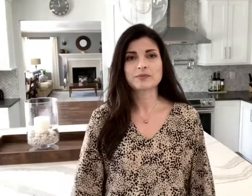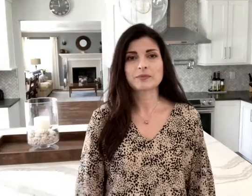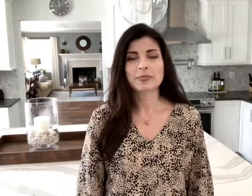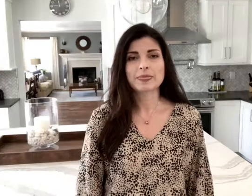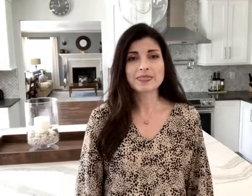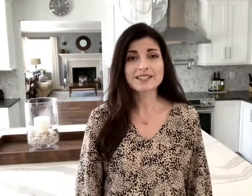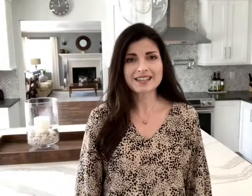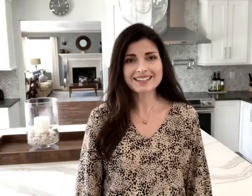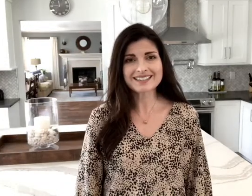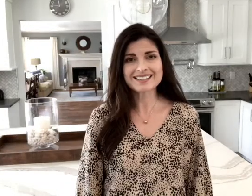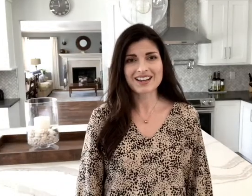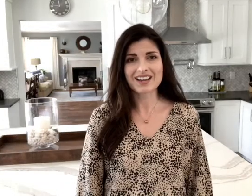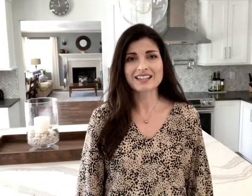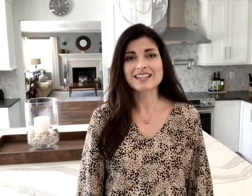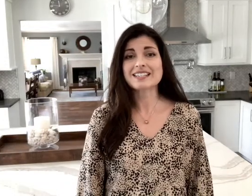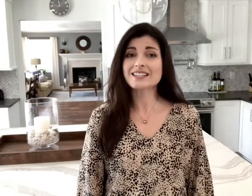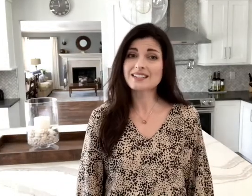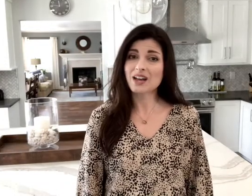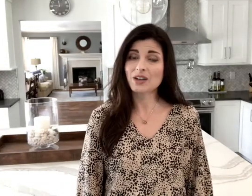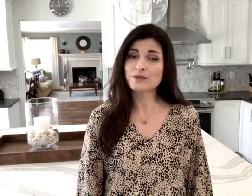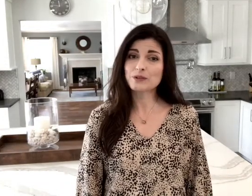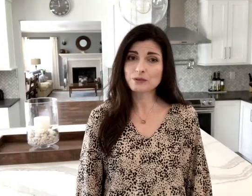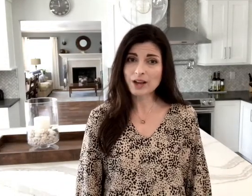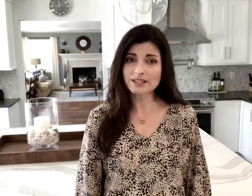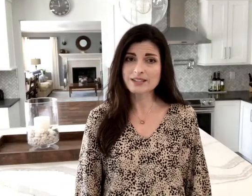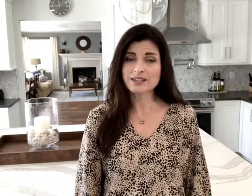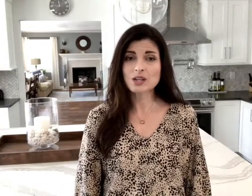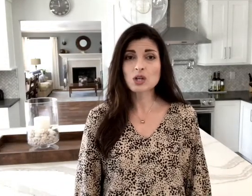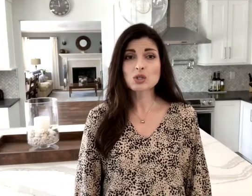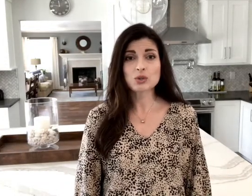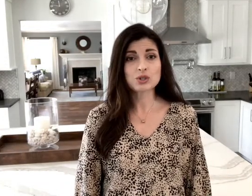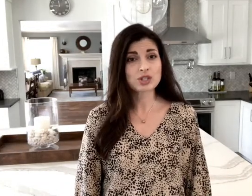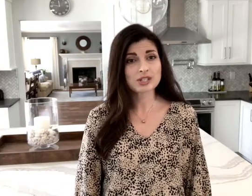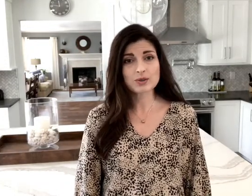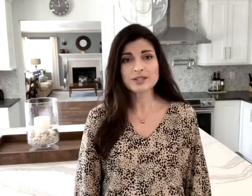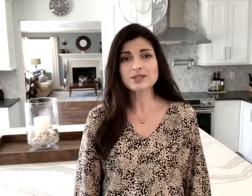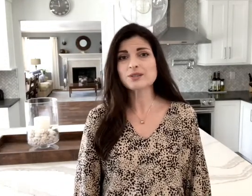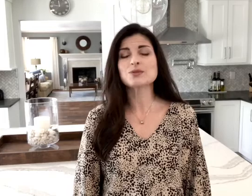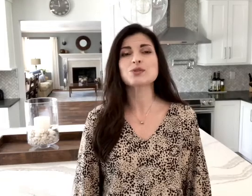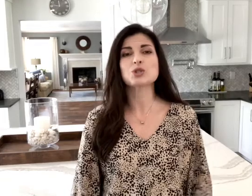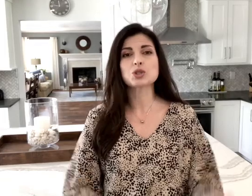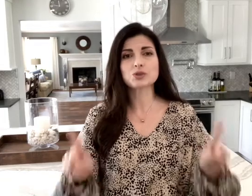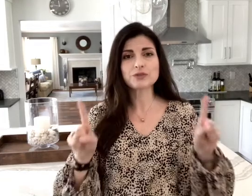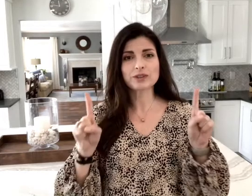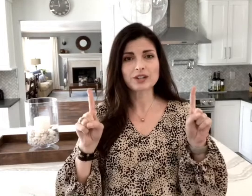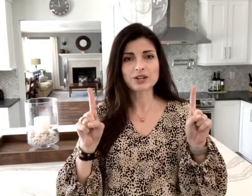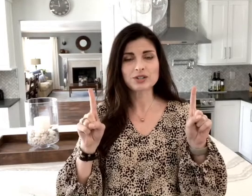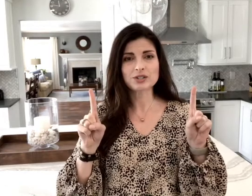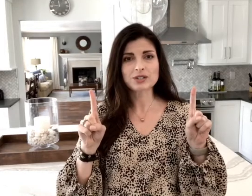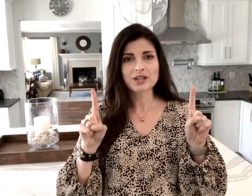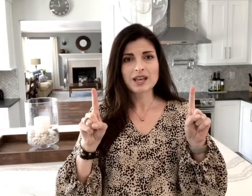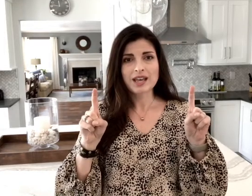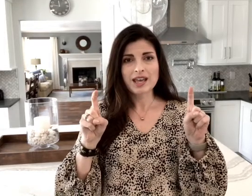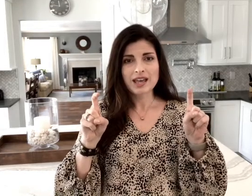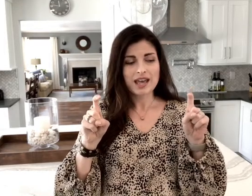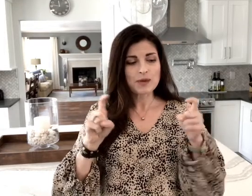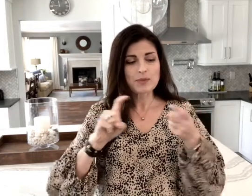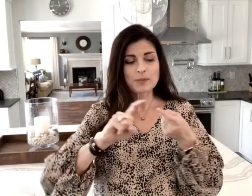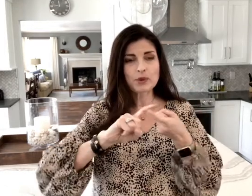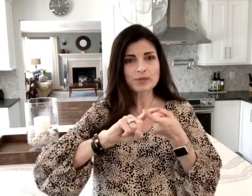The second sign is the sign for friends. So you're just going to use your two fingers and then put them